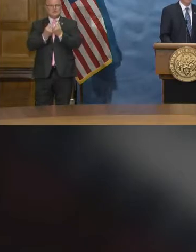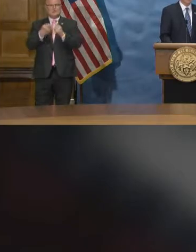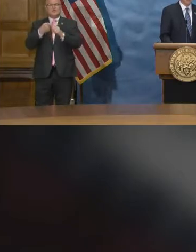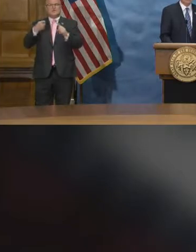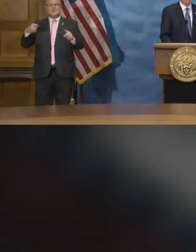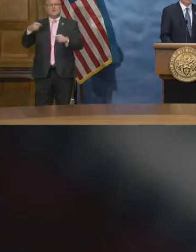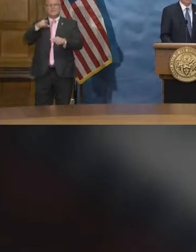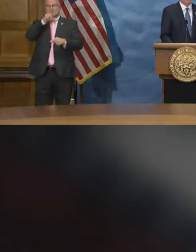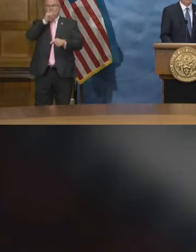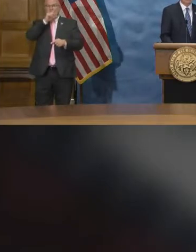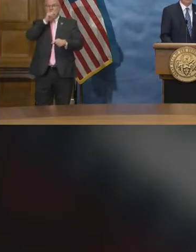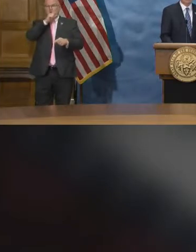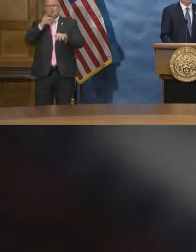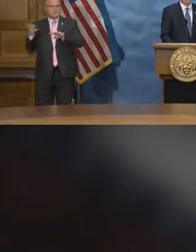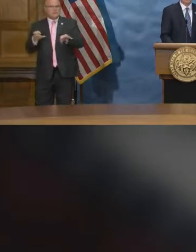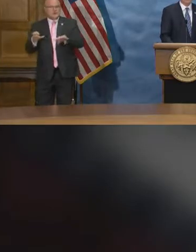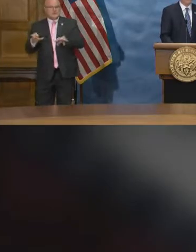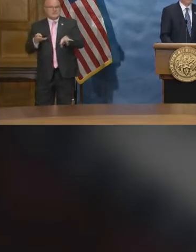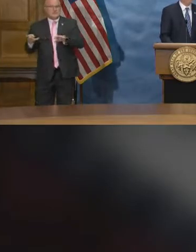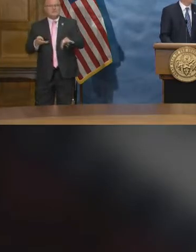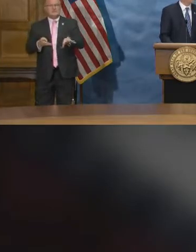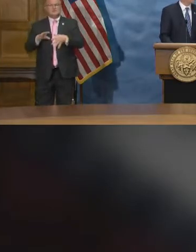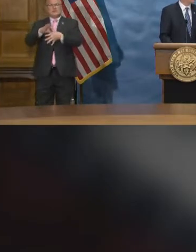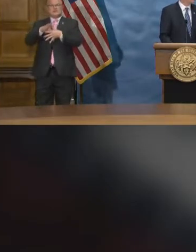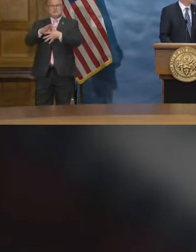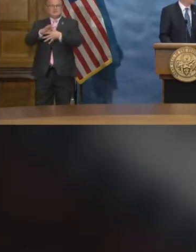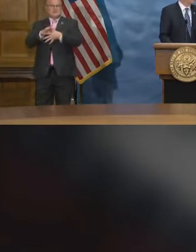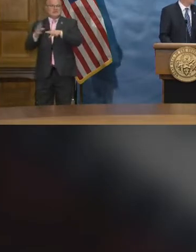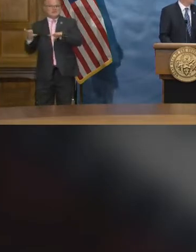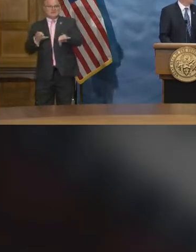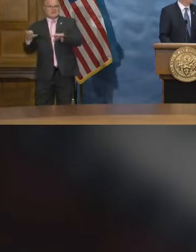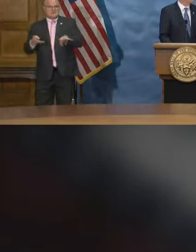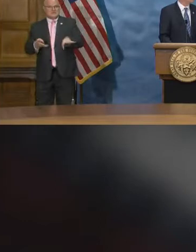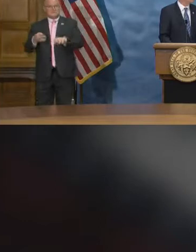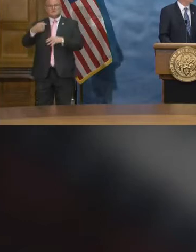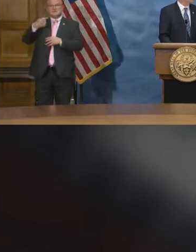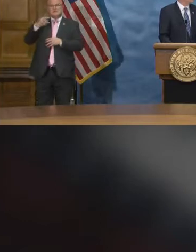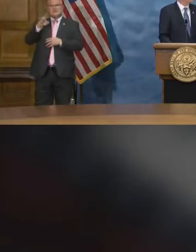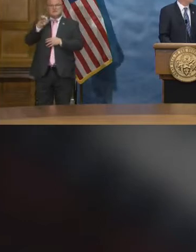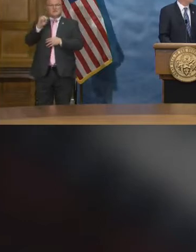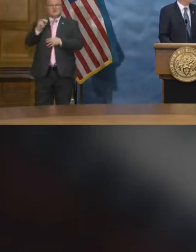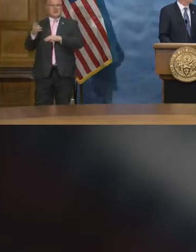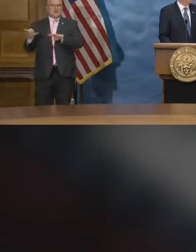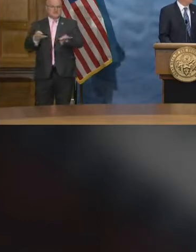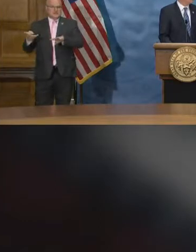poultry processors to meat processors to grain processors.